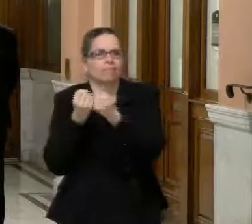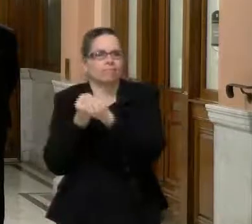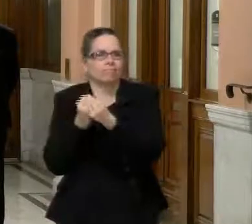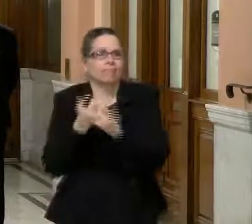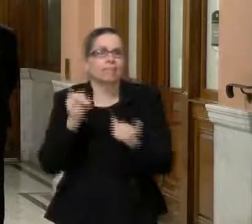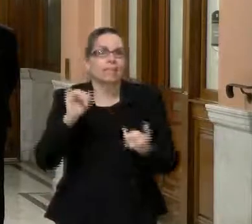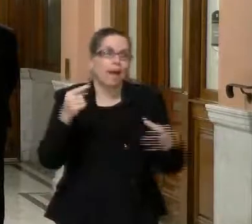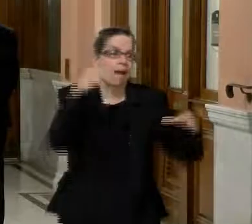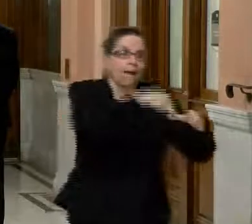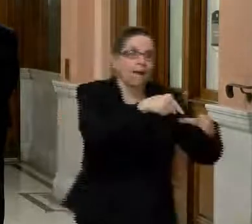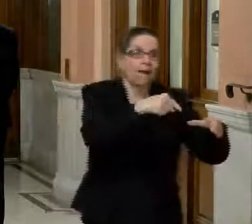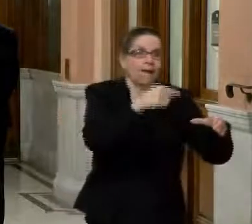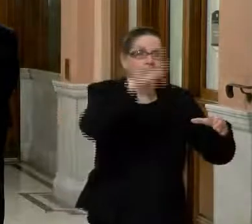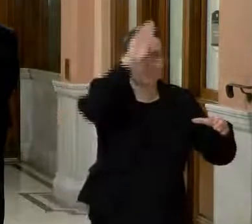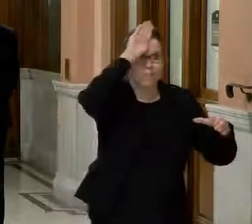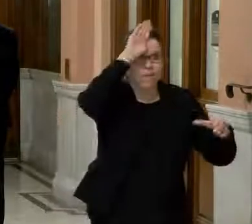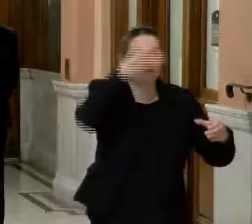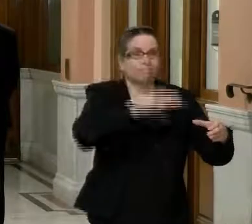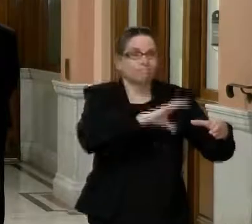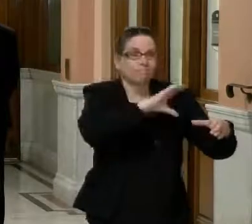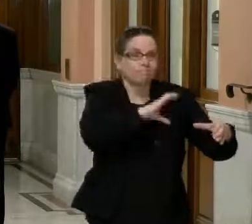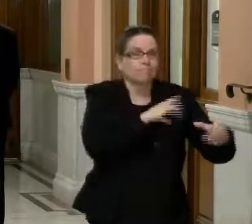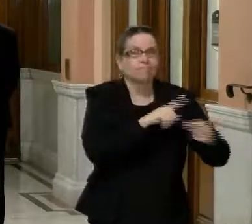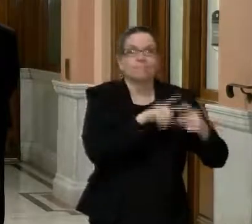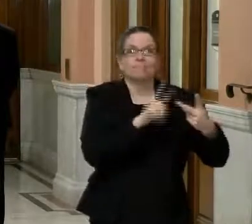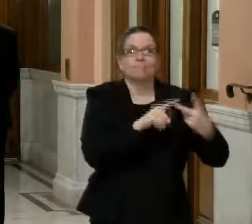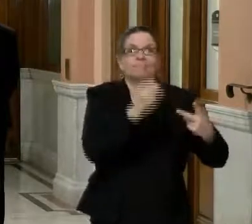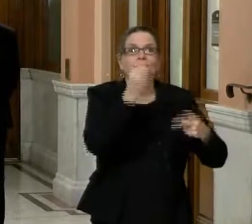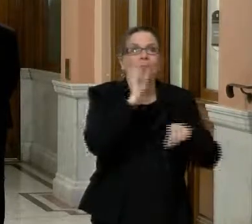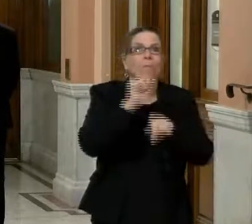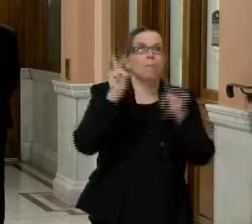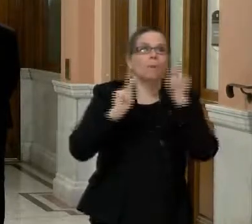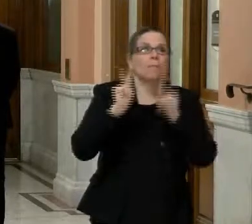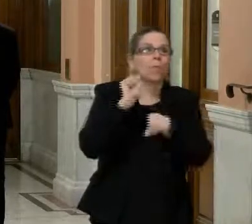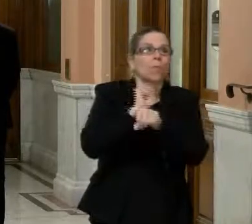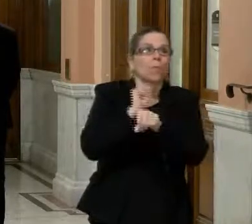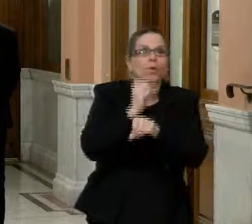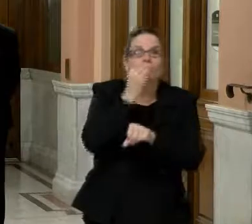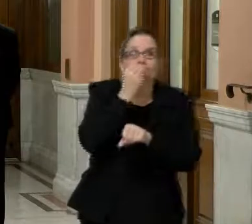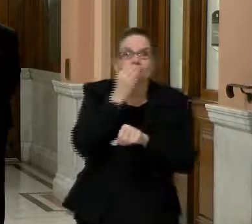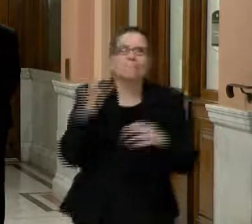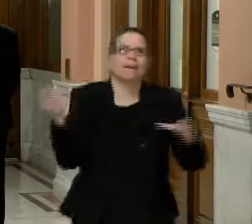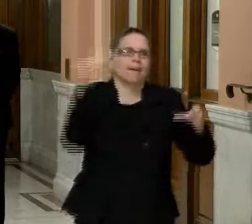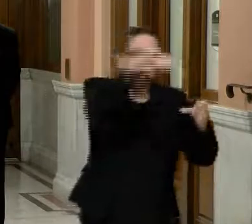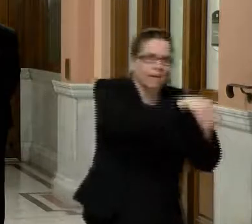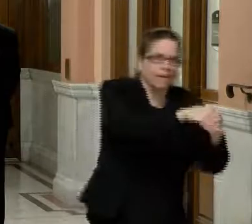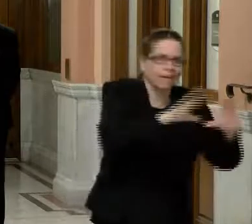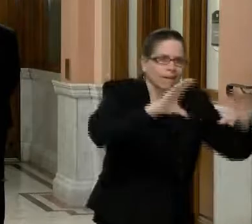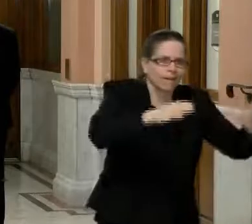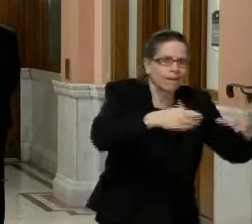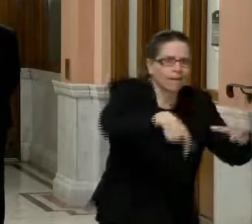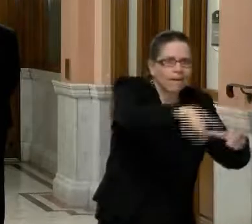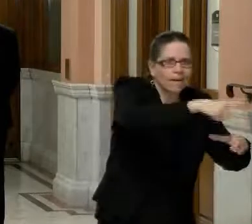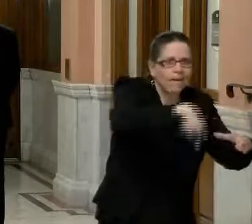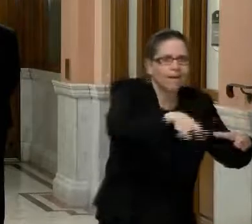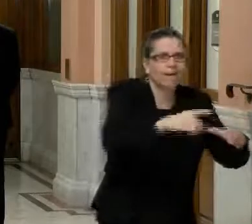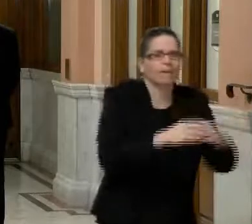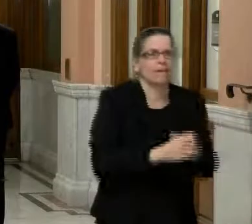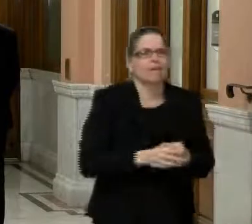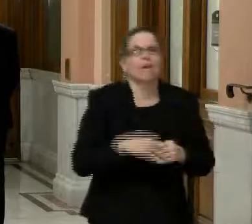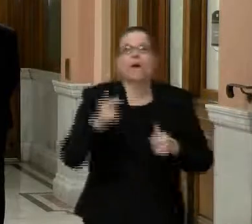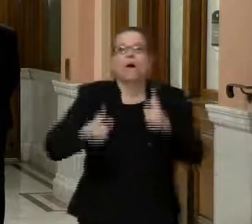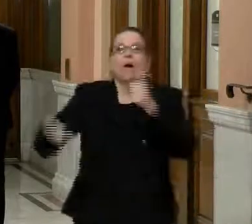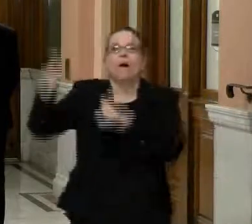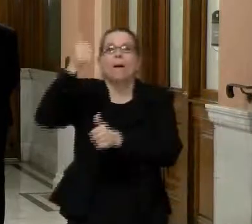and EMS personnel, but personnel in places like, uh, the reservoir and constables and court officers